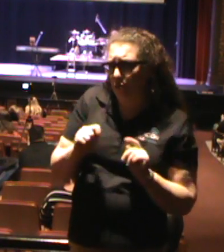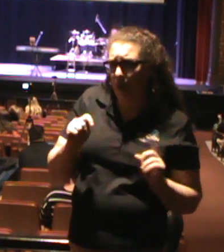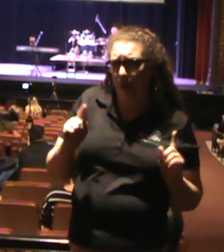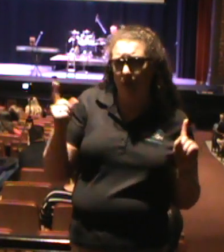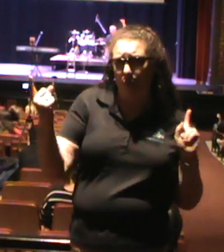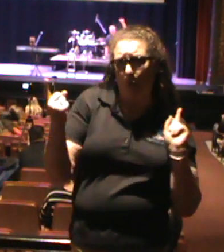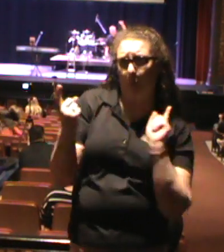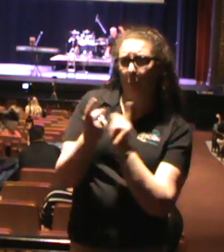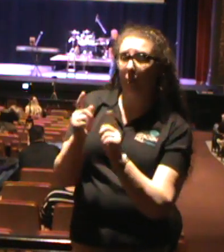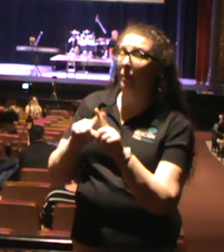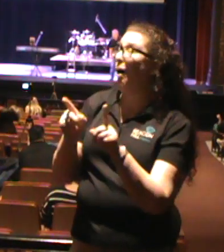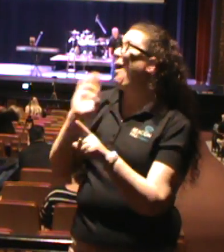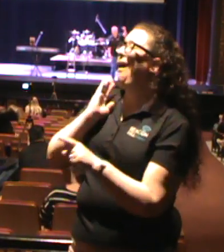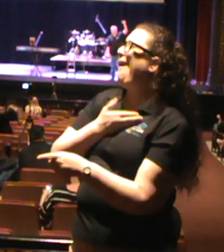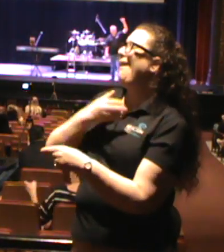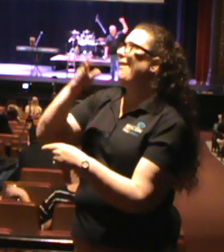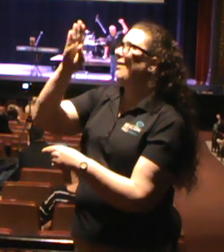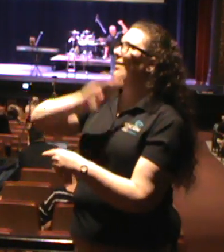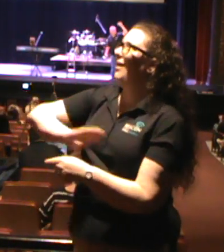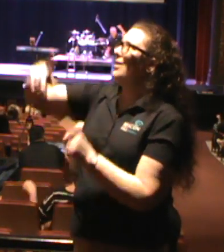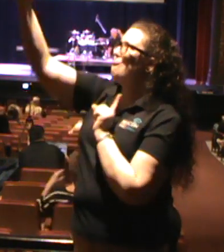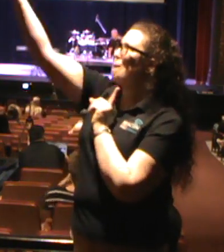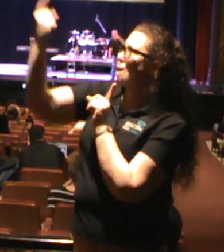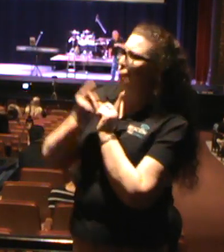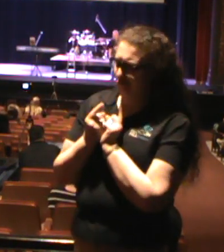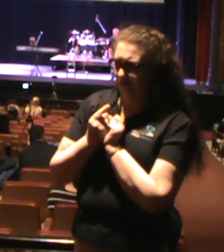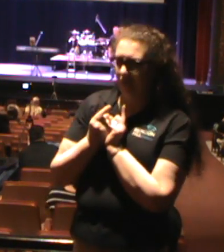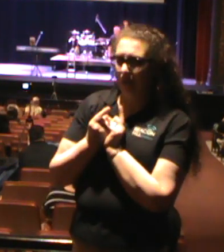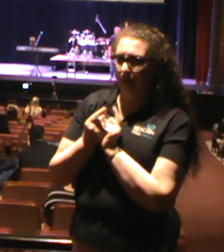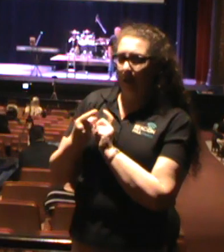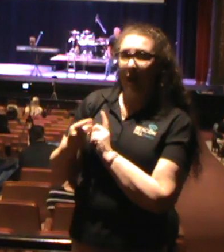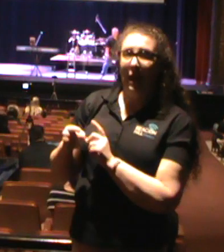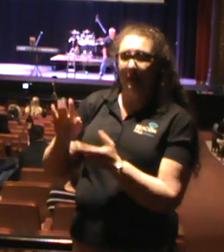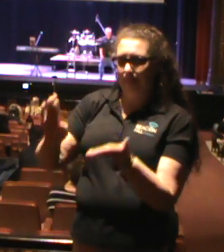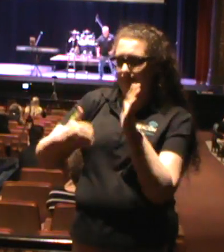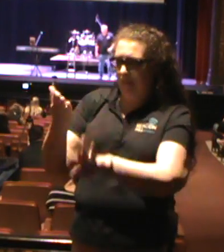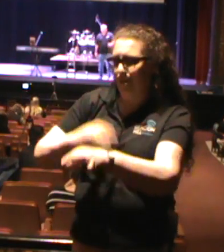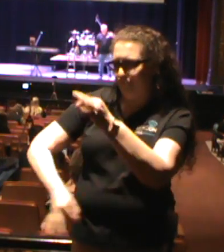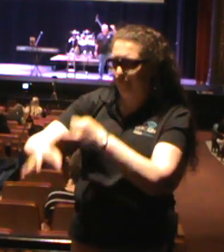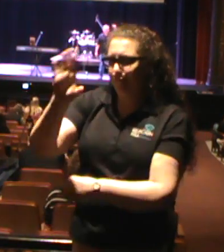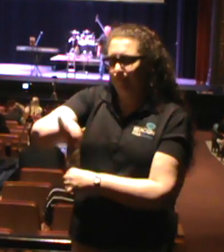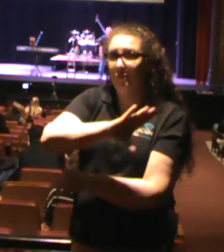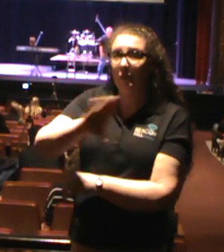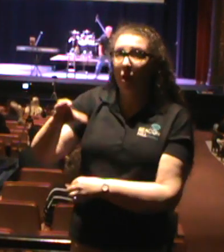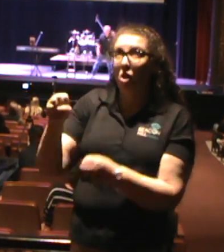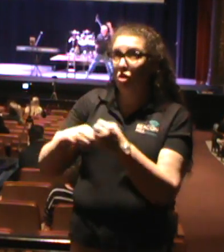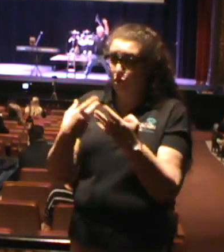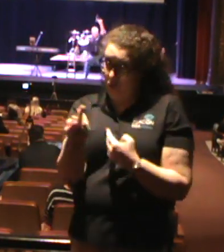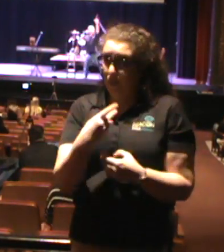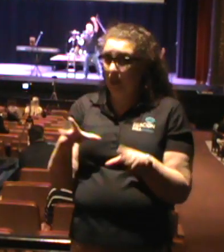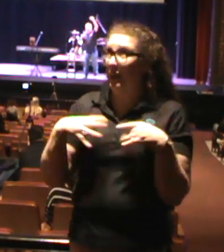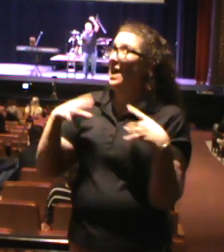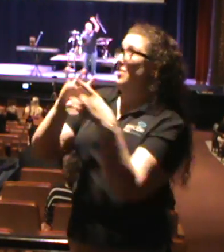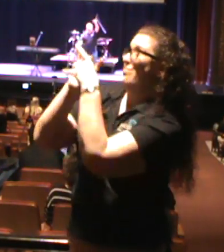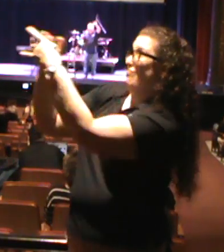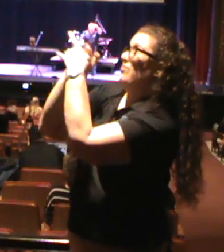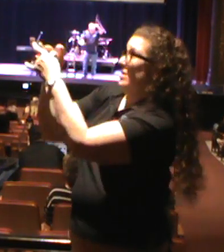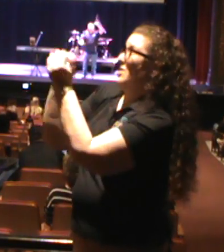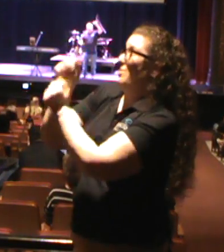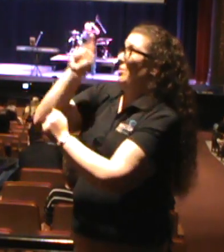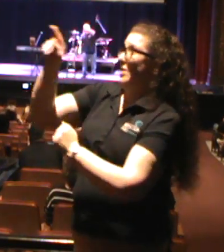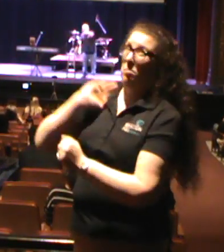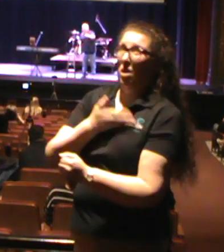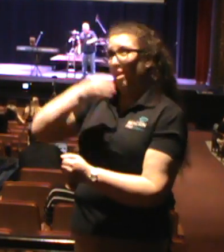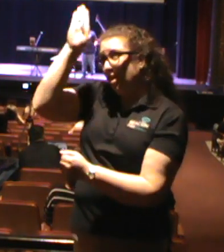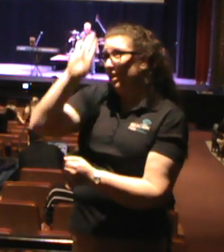in the form of Jesus Christ, who painted all of the cross of Calvary so that you and I can have a relationship with him. We don't have a dead God. We have a God who is alive.